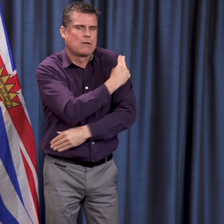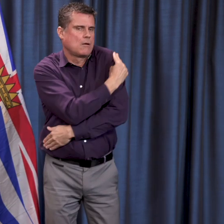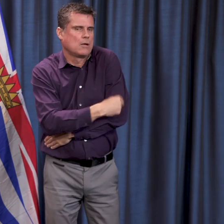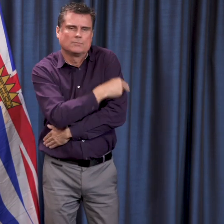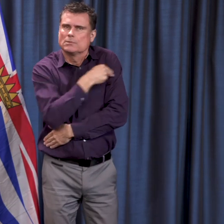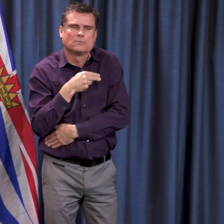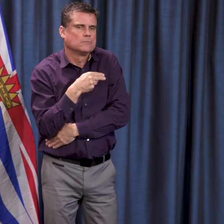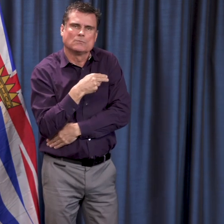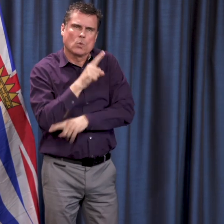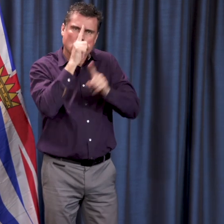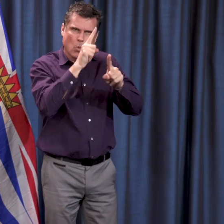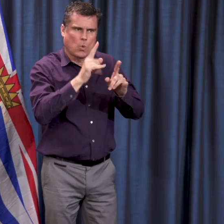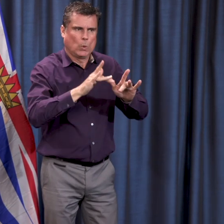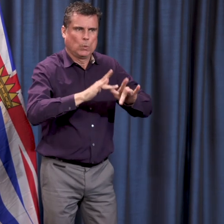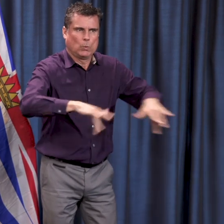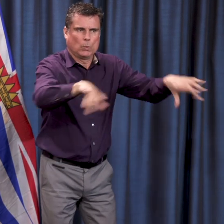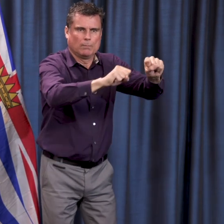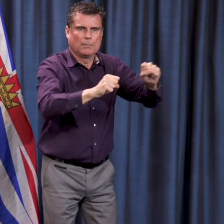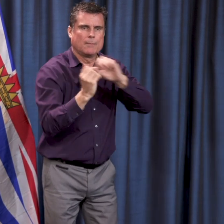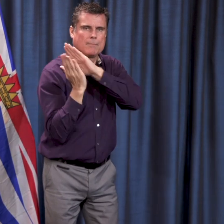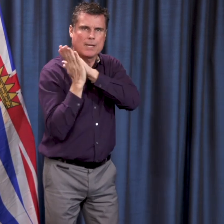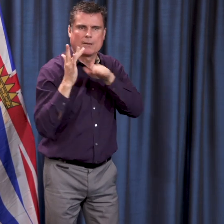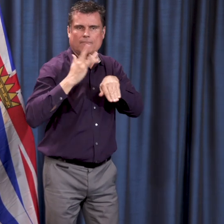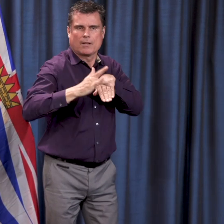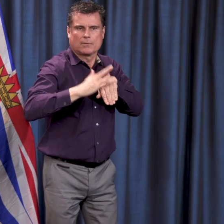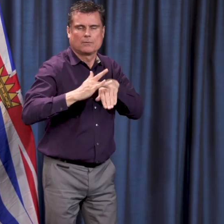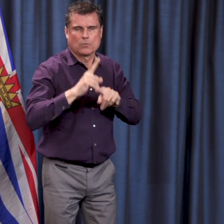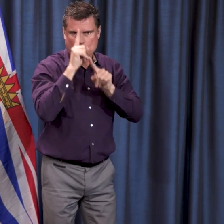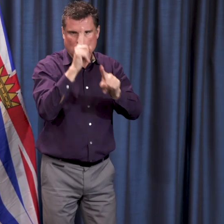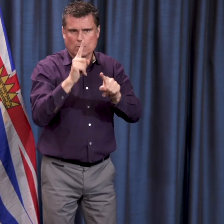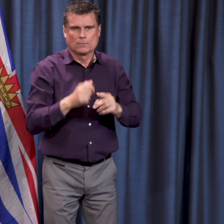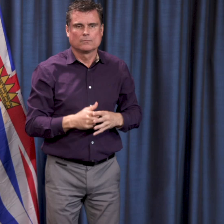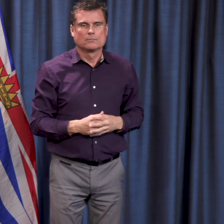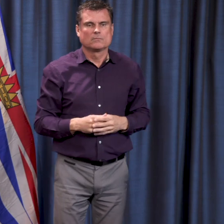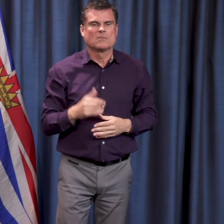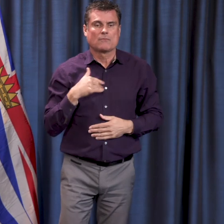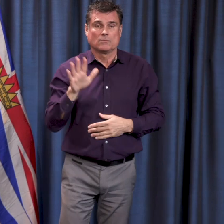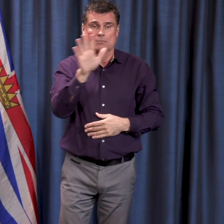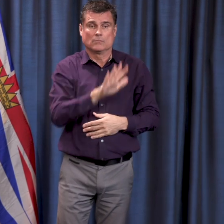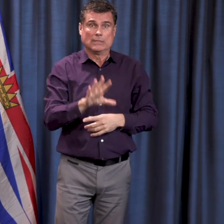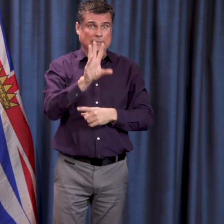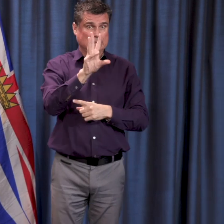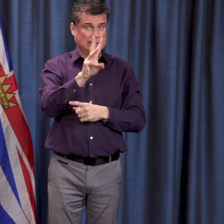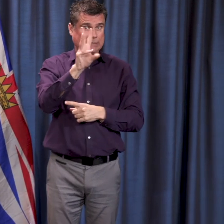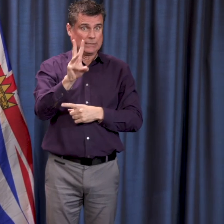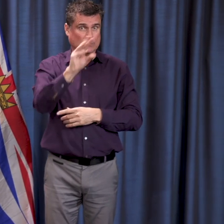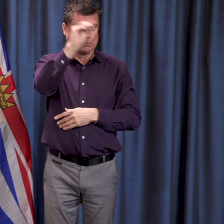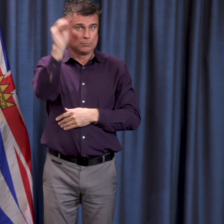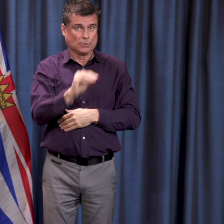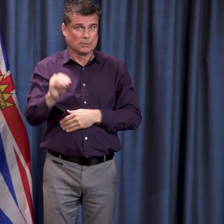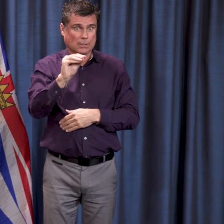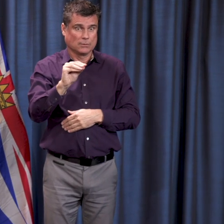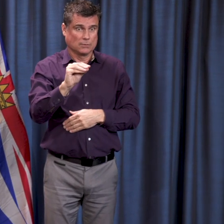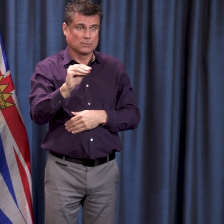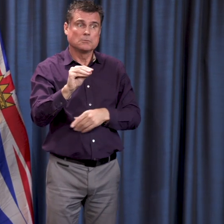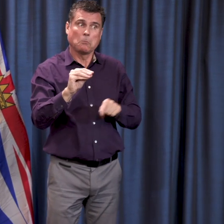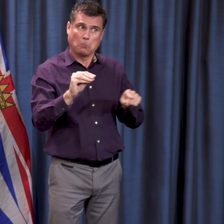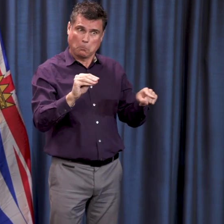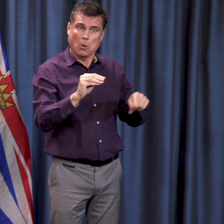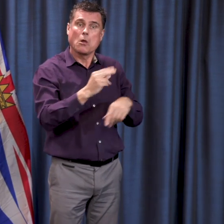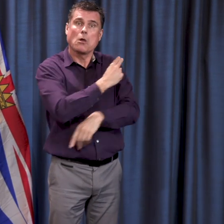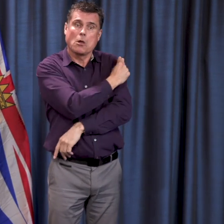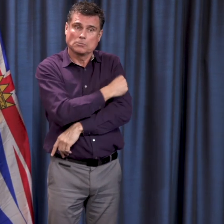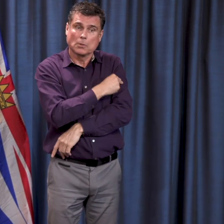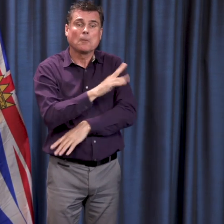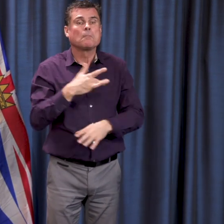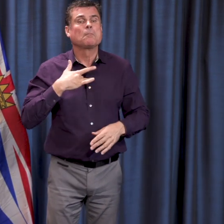66 percent or two and three beds currently filled. And that compares to what is ordinarily the case, which is about